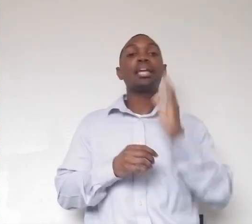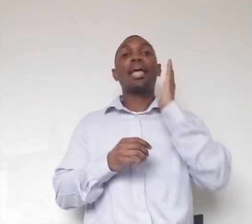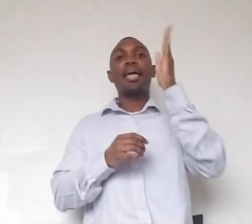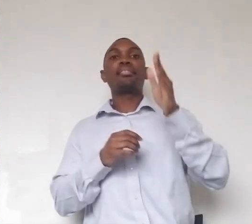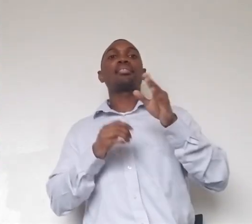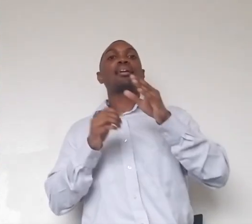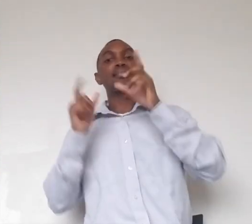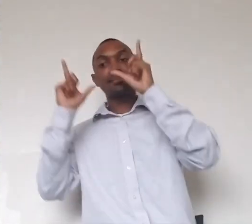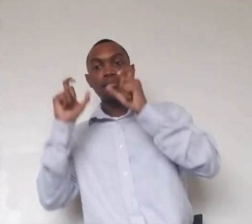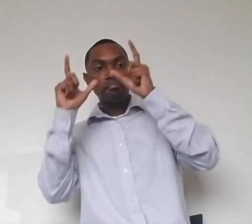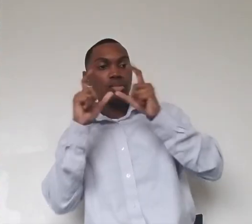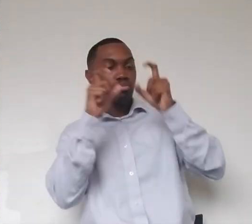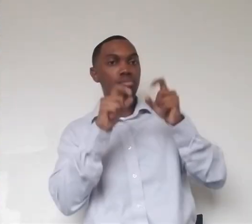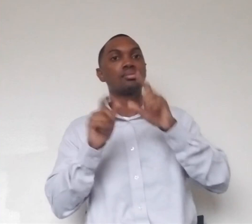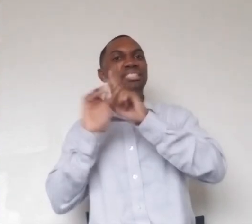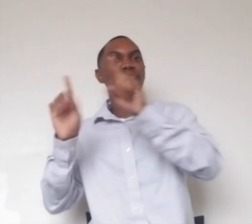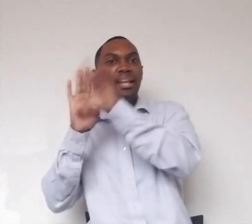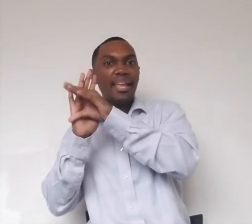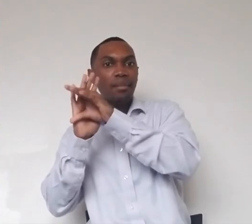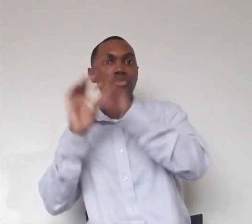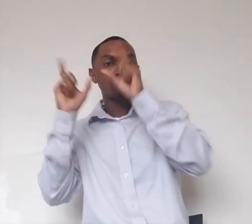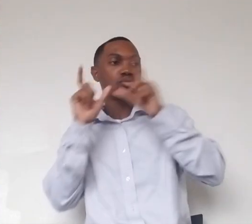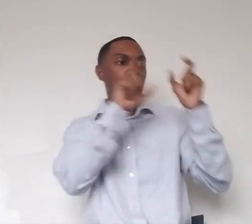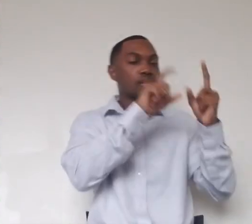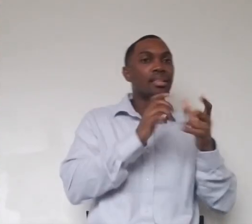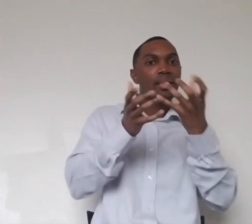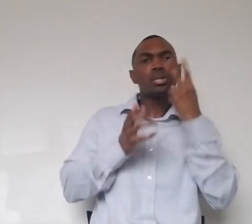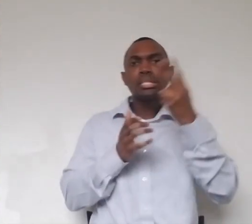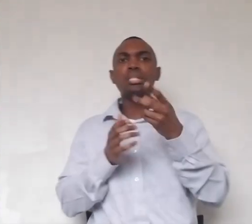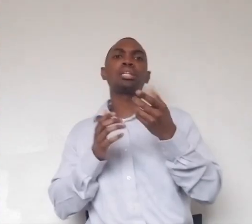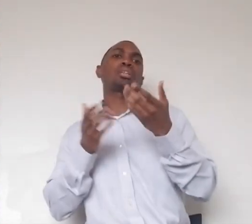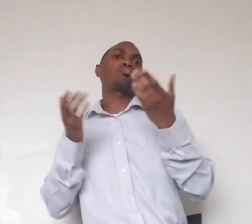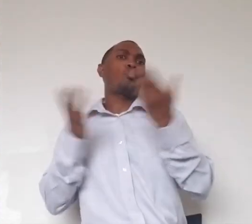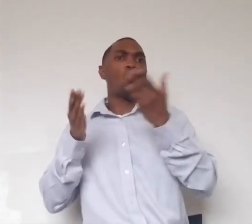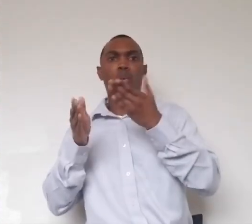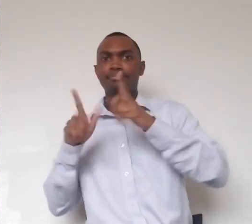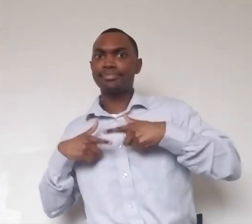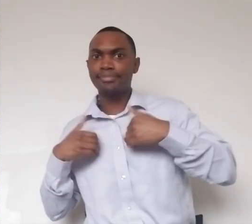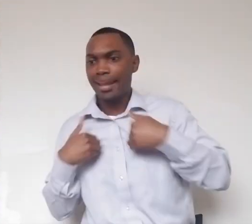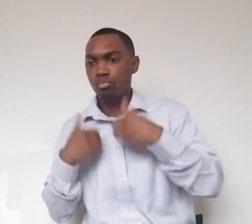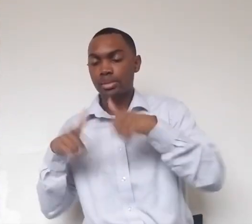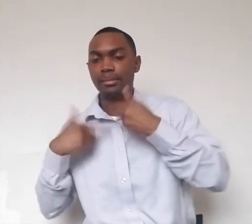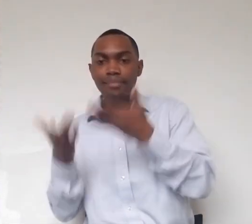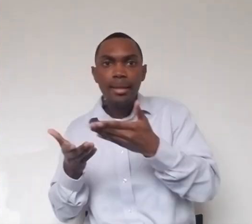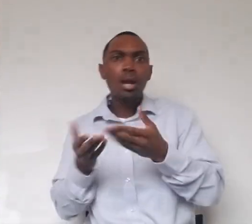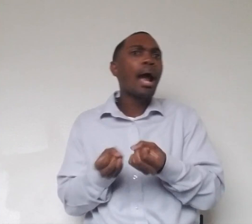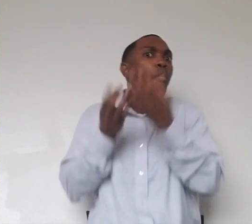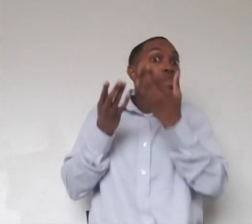just trying to collect data on what species of animals live in that area, what numbers they're in, any kind of interactions they're having with each other. And they end